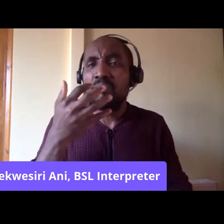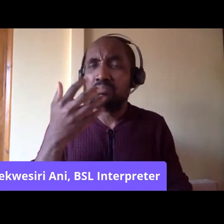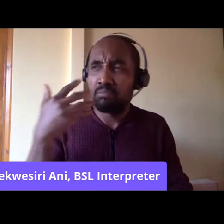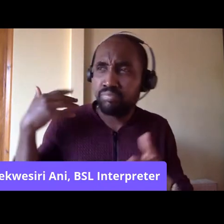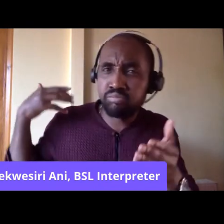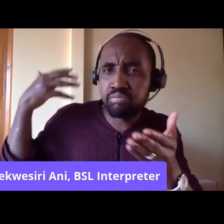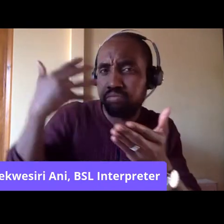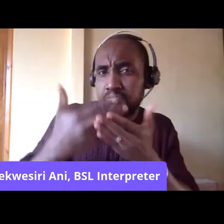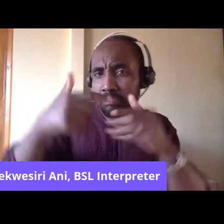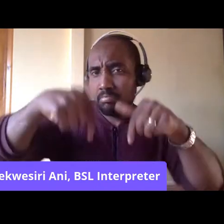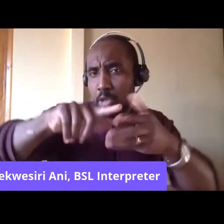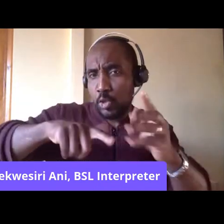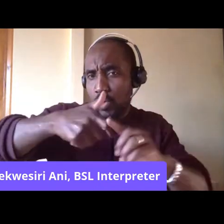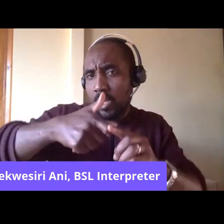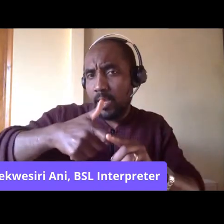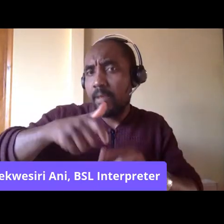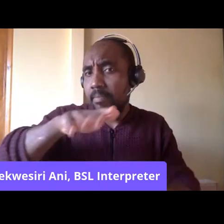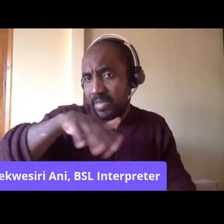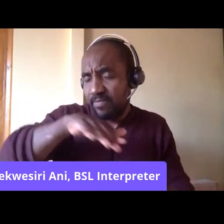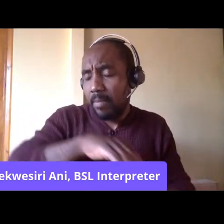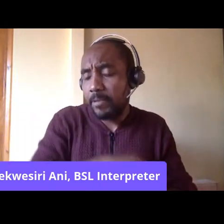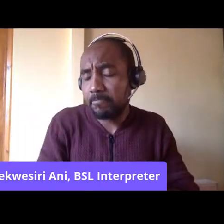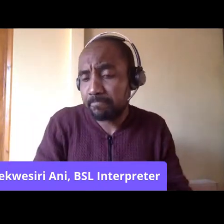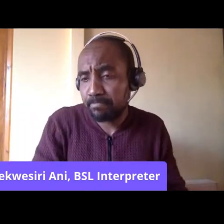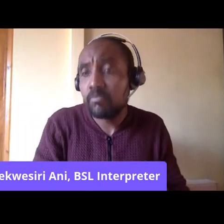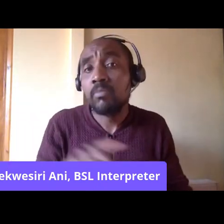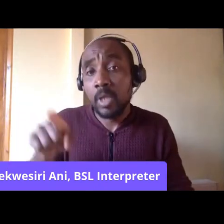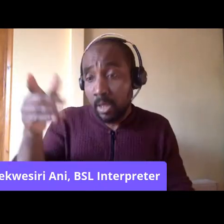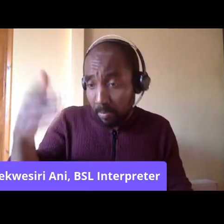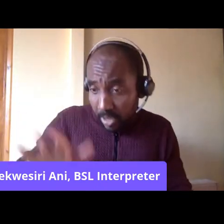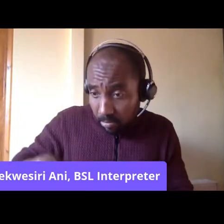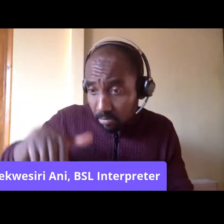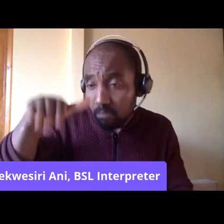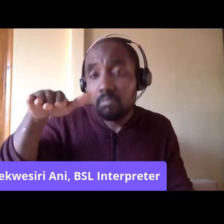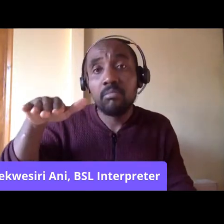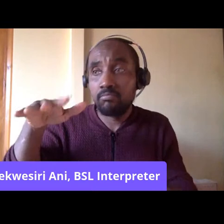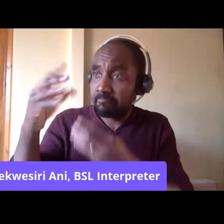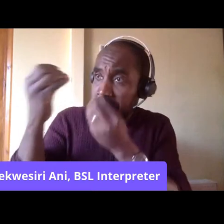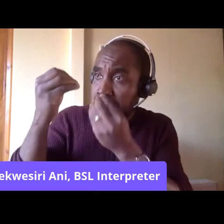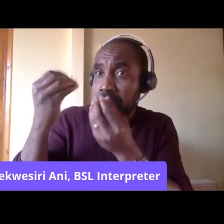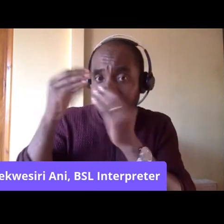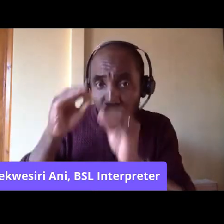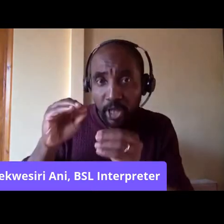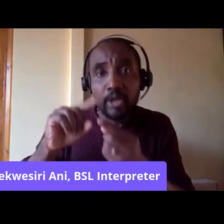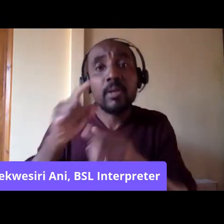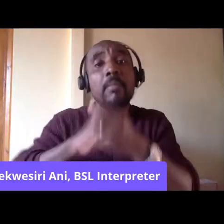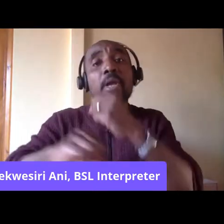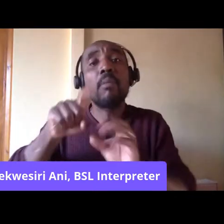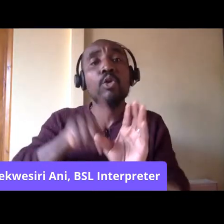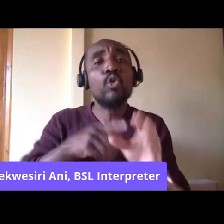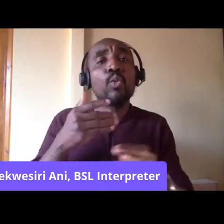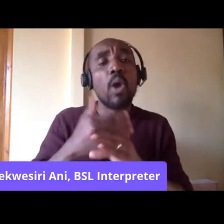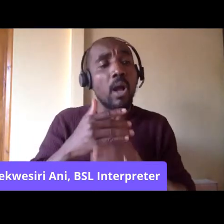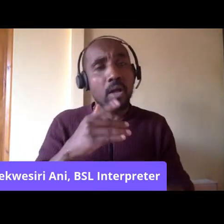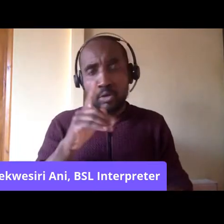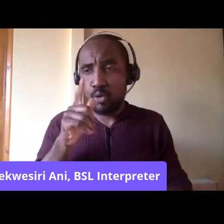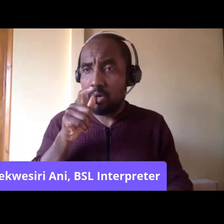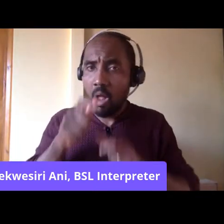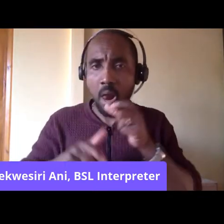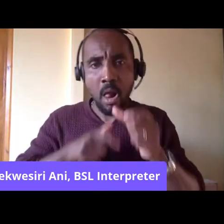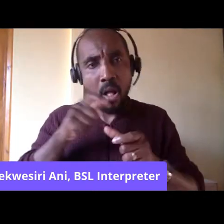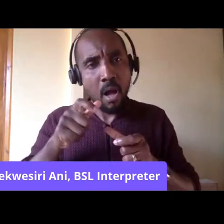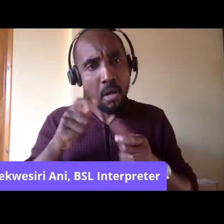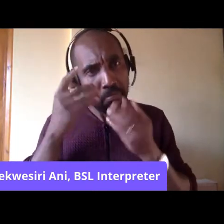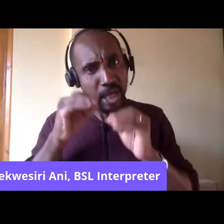obtained education and became a youth worker, et cetera. He was terribly well-spoken. And he was